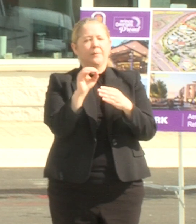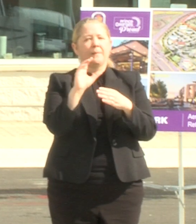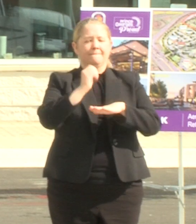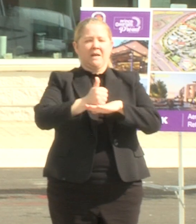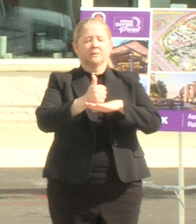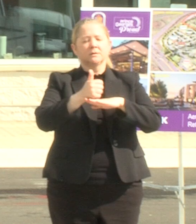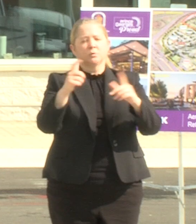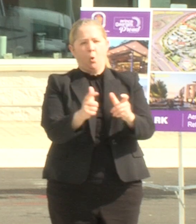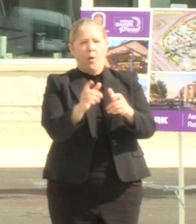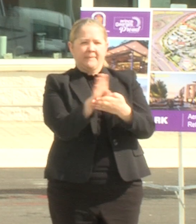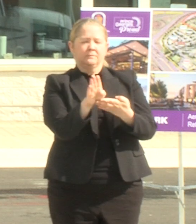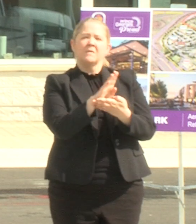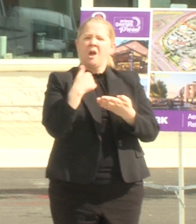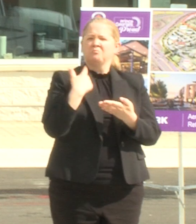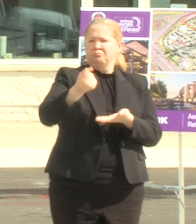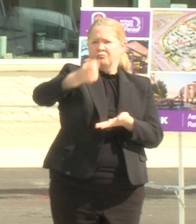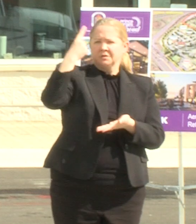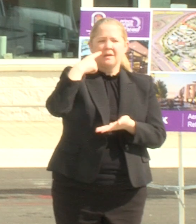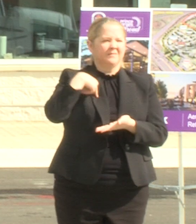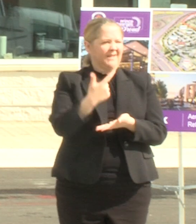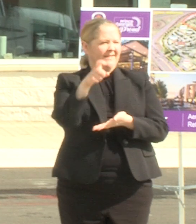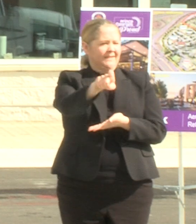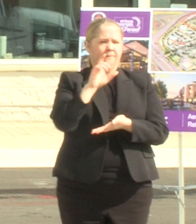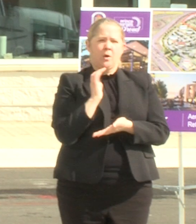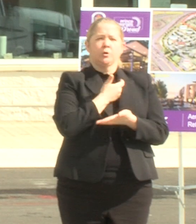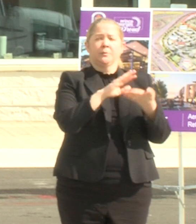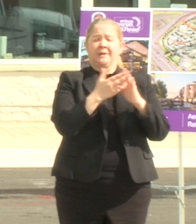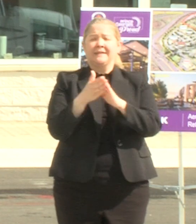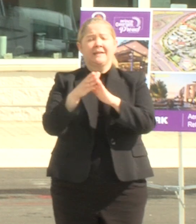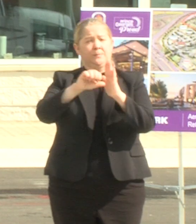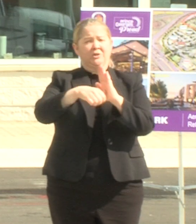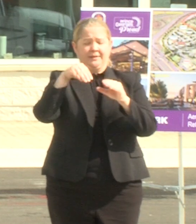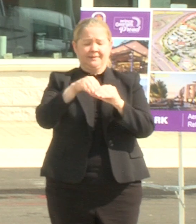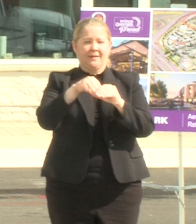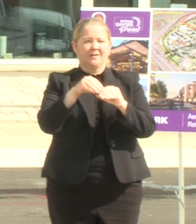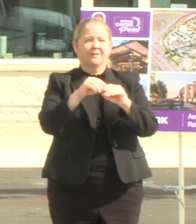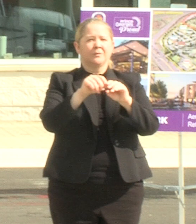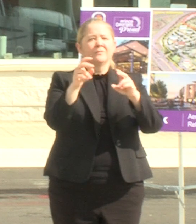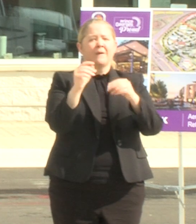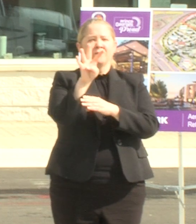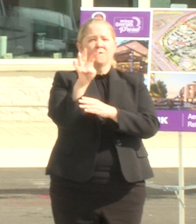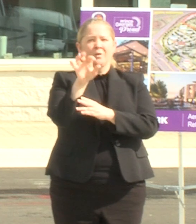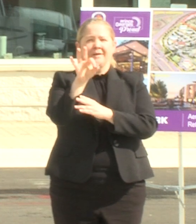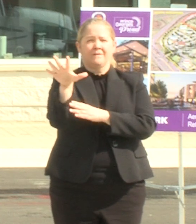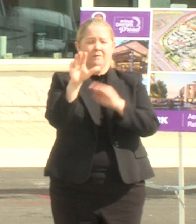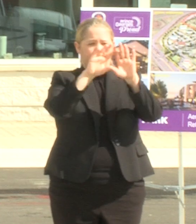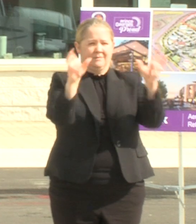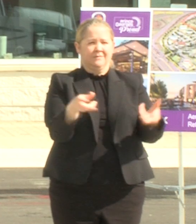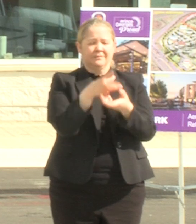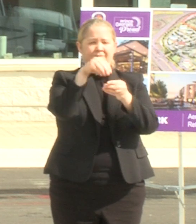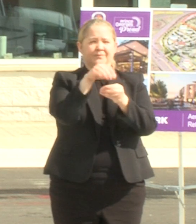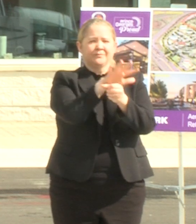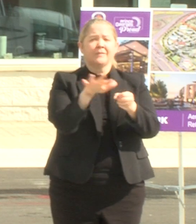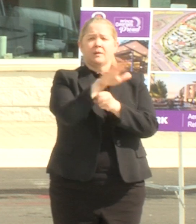the needs of our county firsthand especially the communities inside the beltway i grew up in prince george's county i'm a proud graduate of central